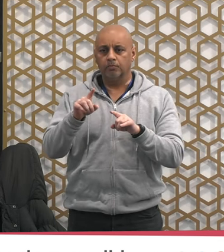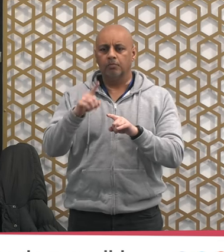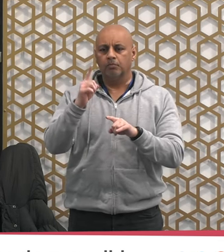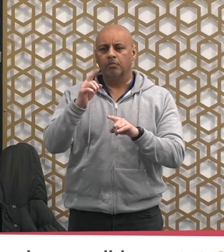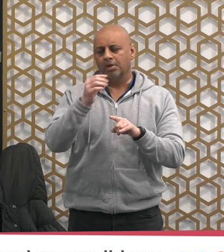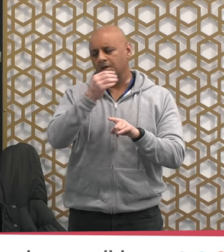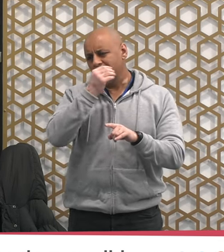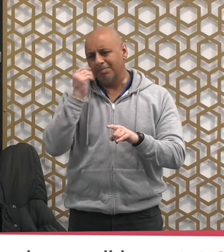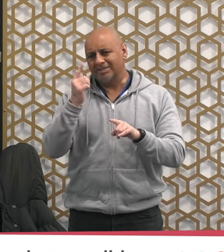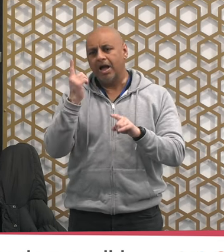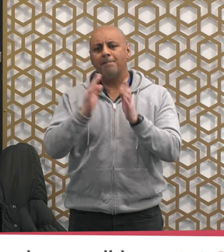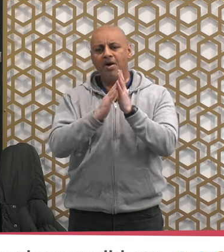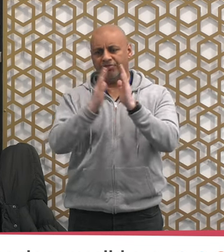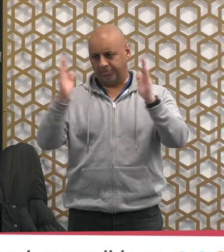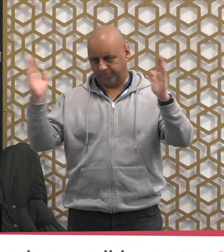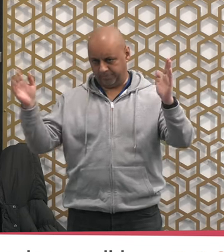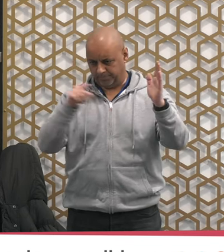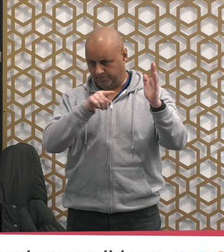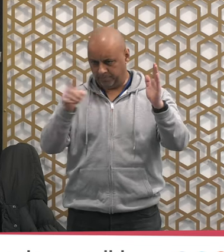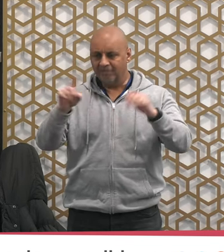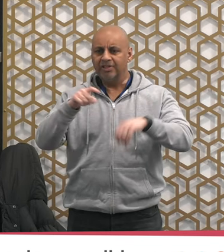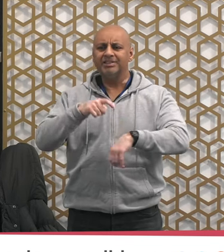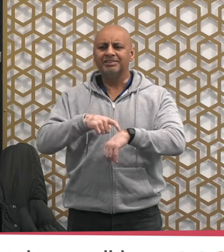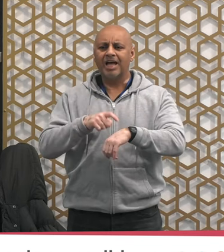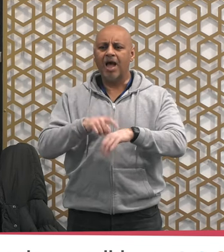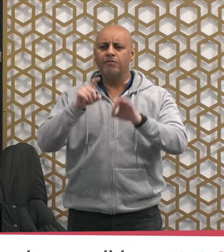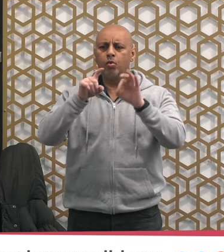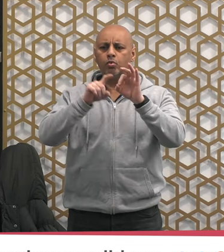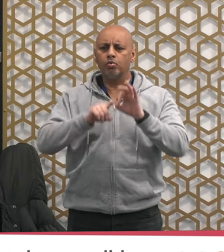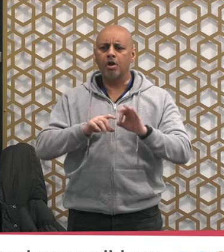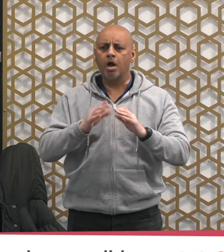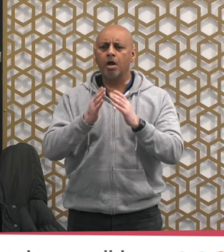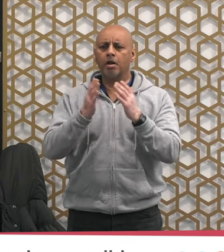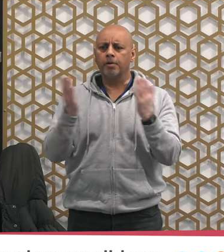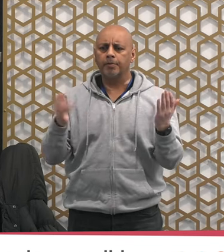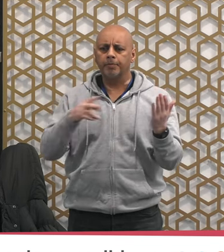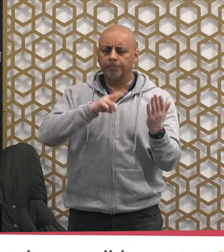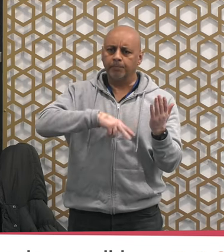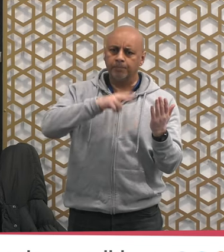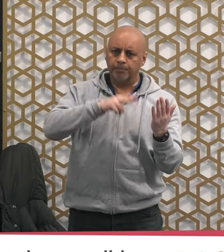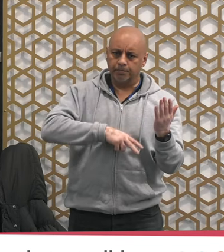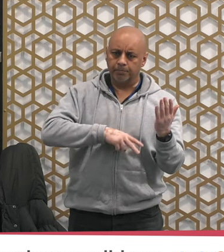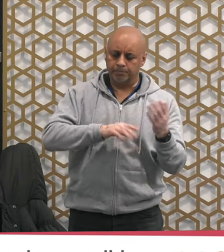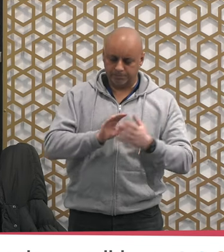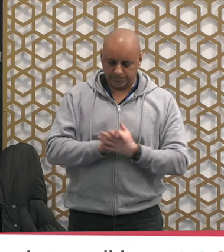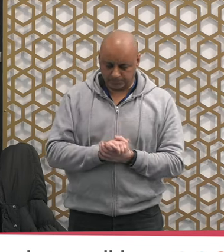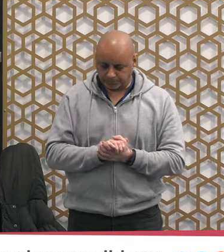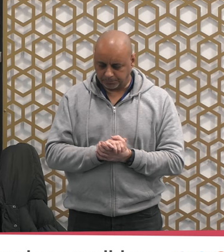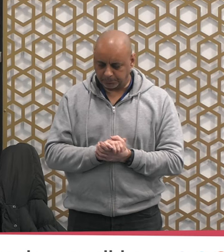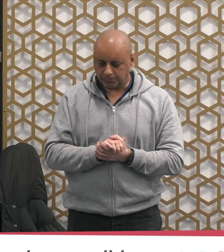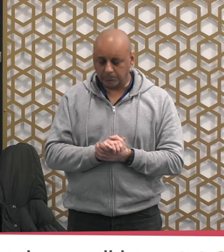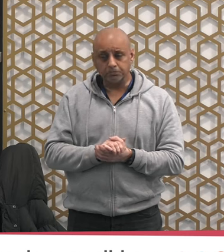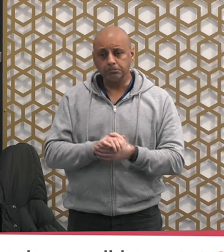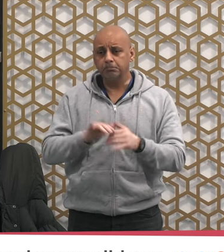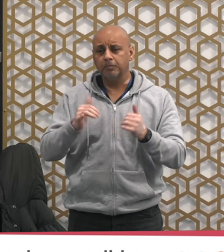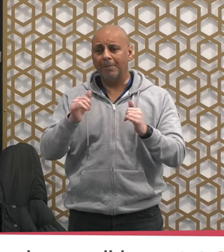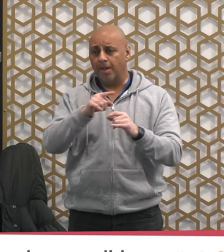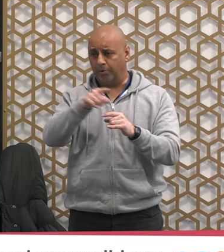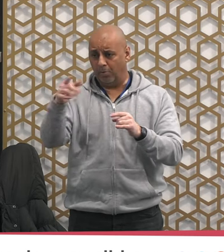if you have distanced yourself from the book of Allah and you do not